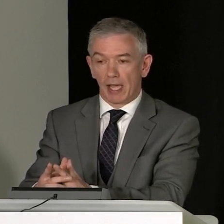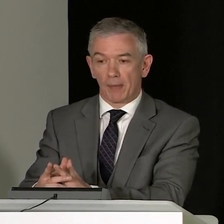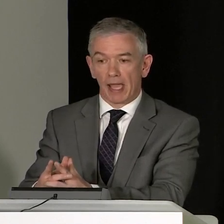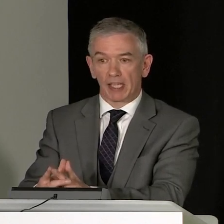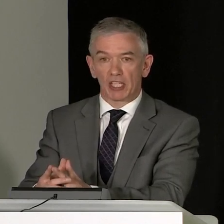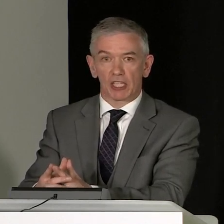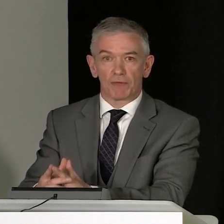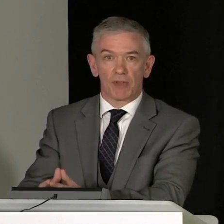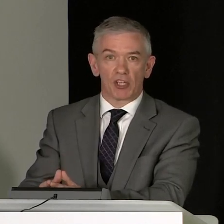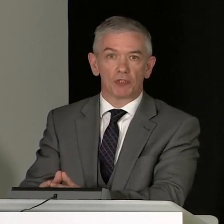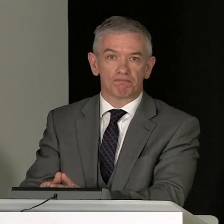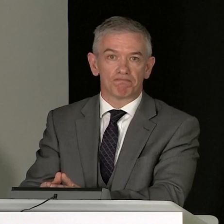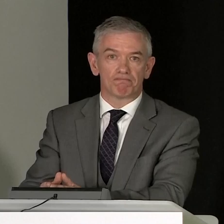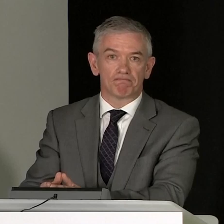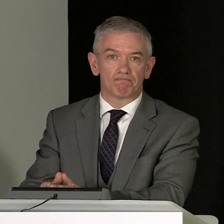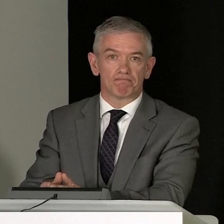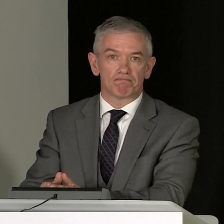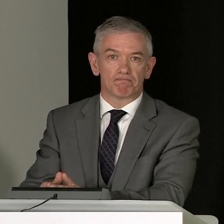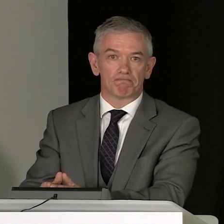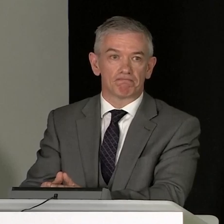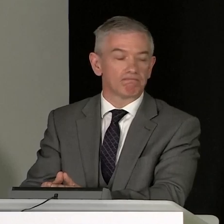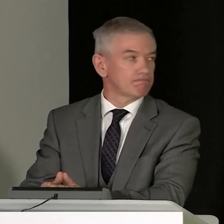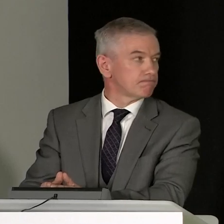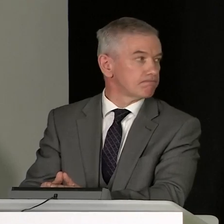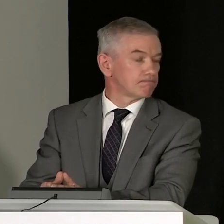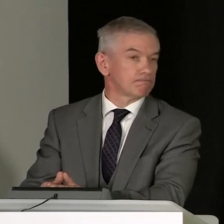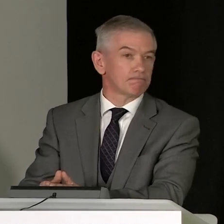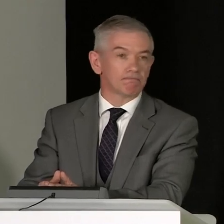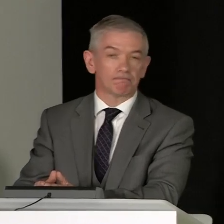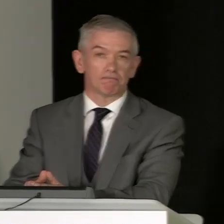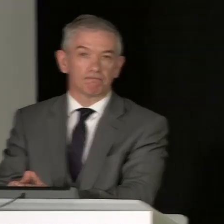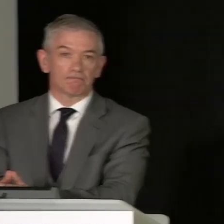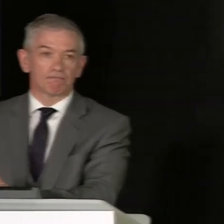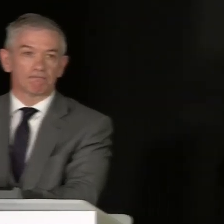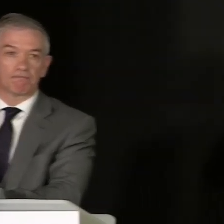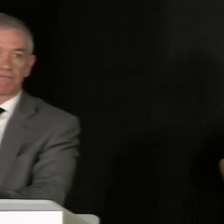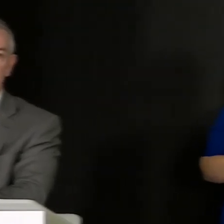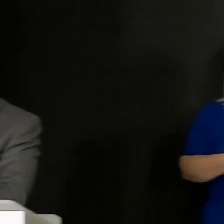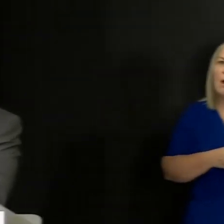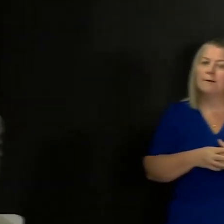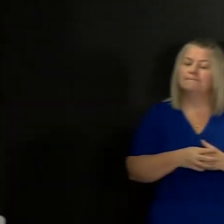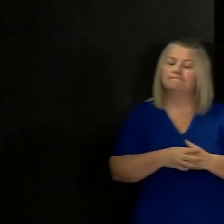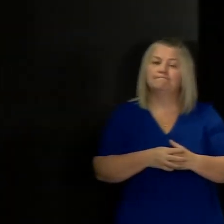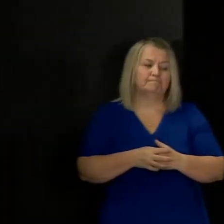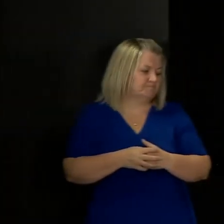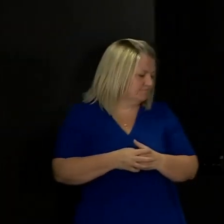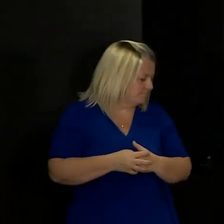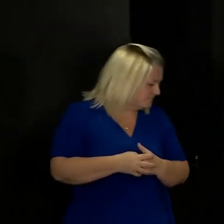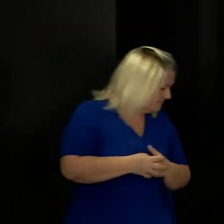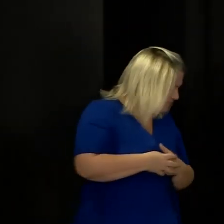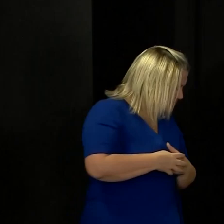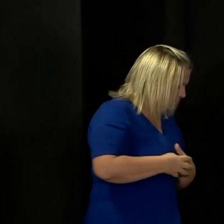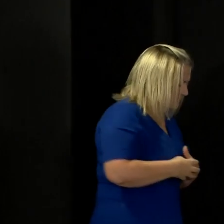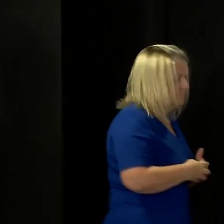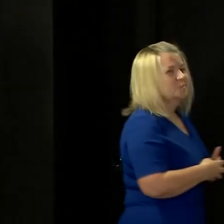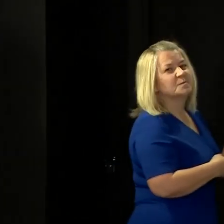increasing infection. Okay, thanks. Tom Martin from the Express.